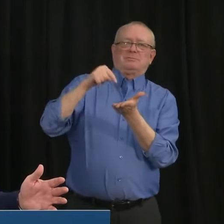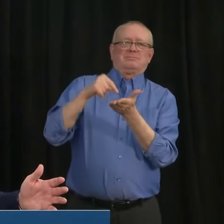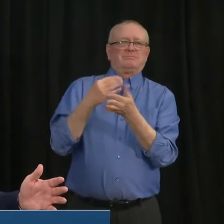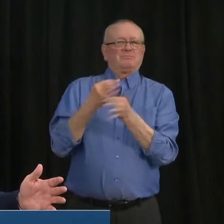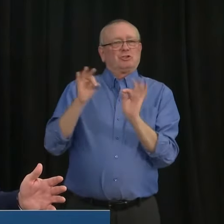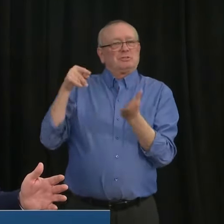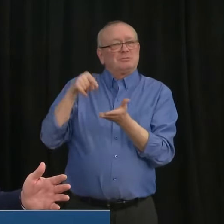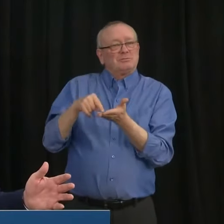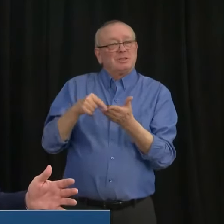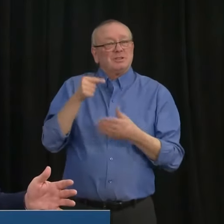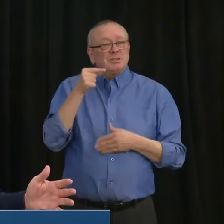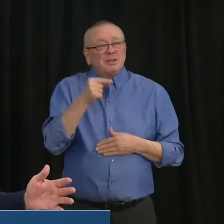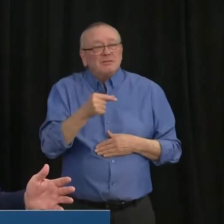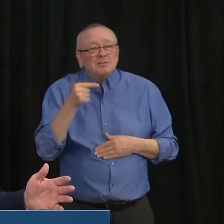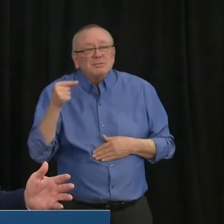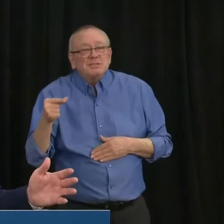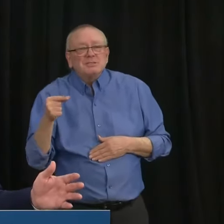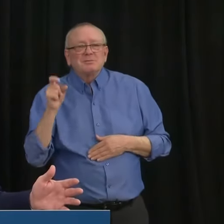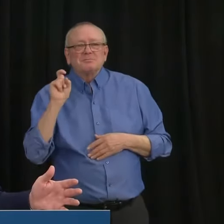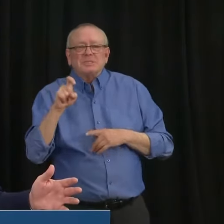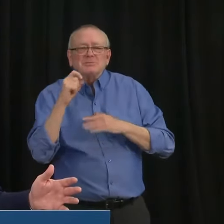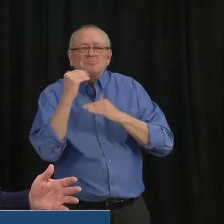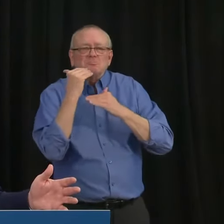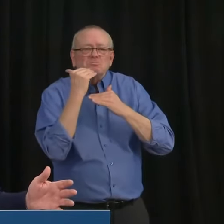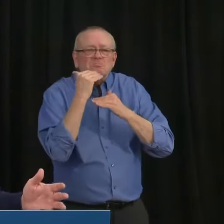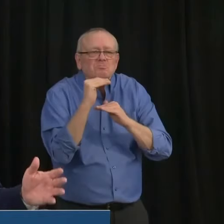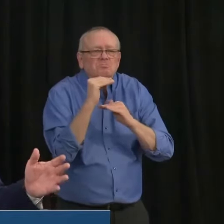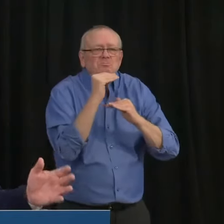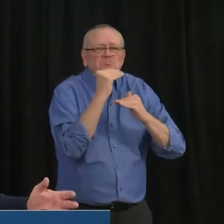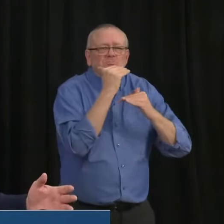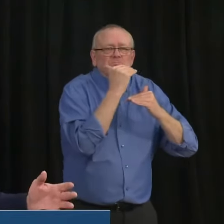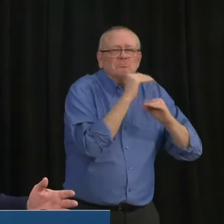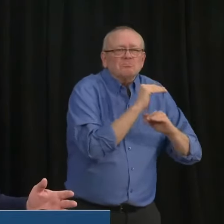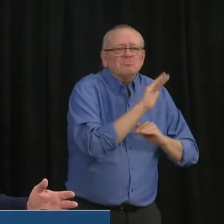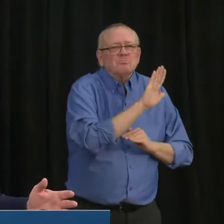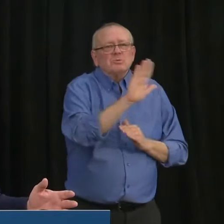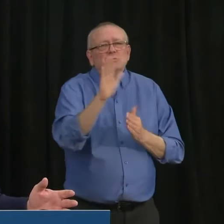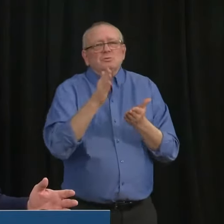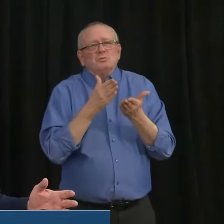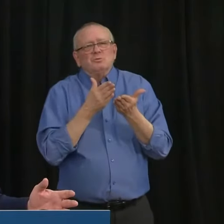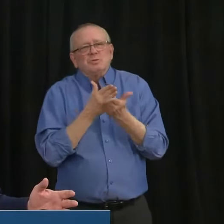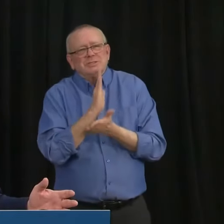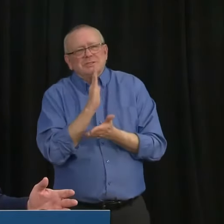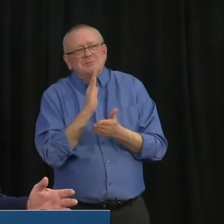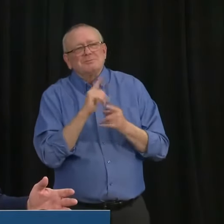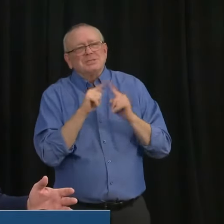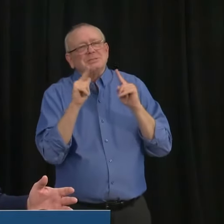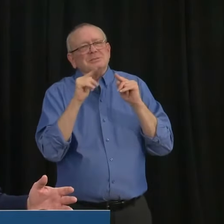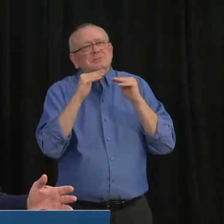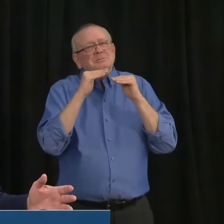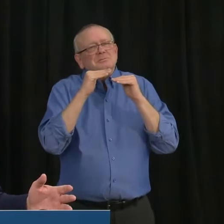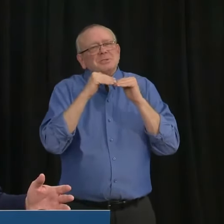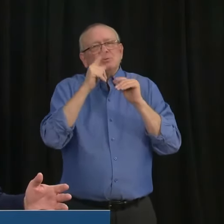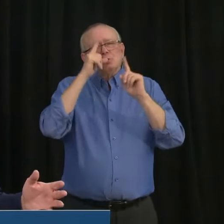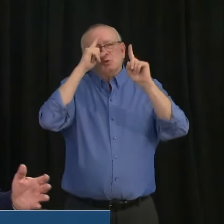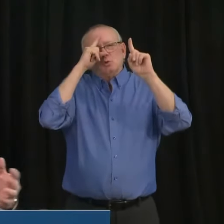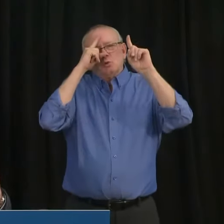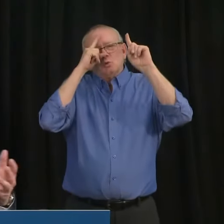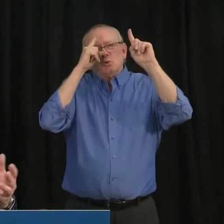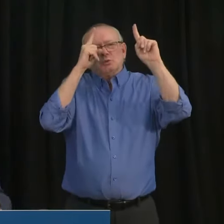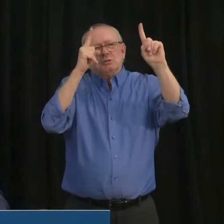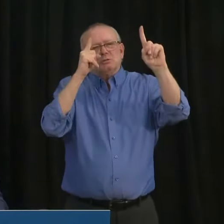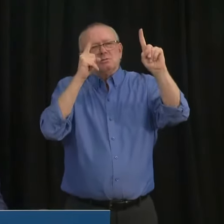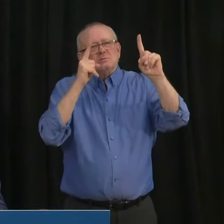to, um, impair charter rights, it must be a minimal impairment to achieve a policy goal. So,